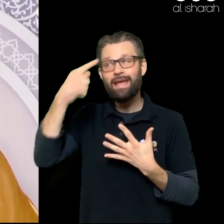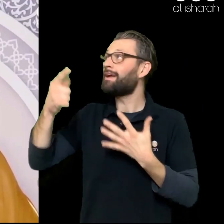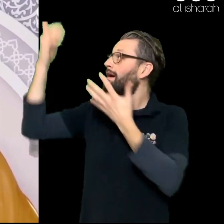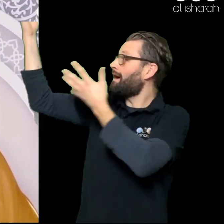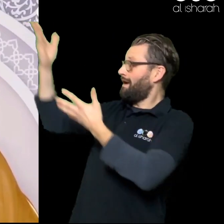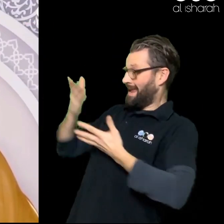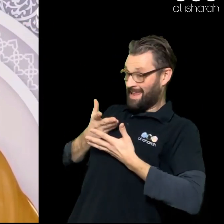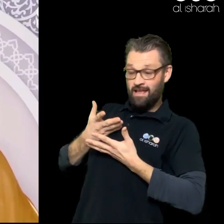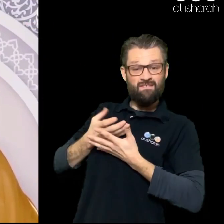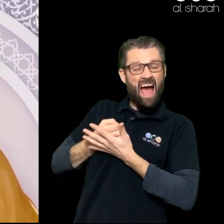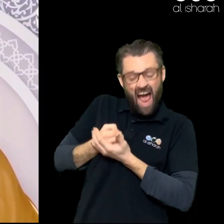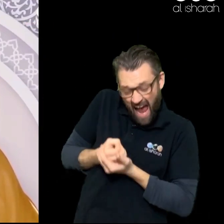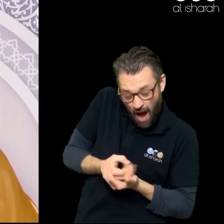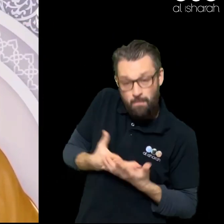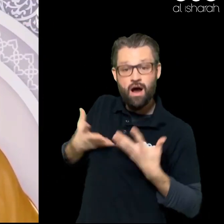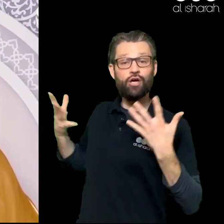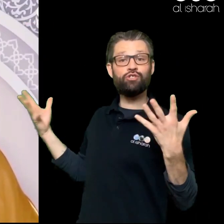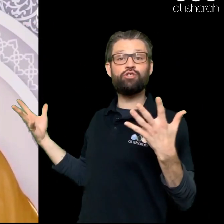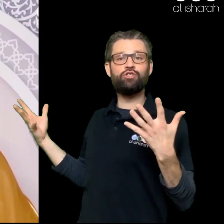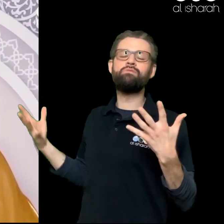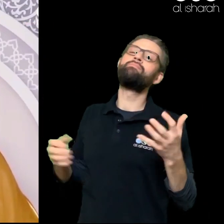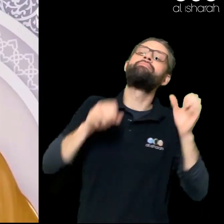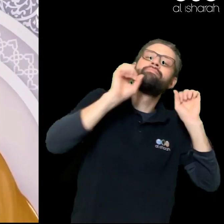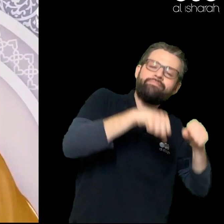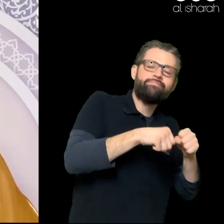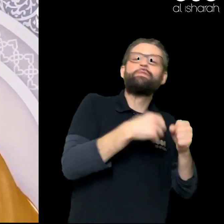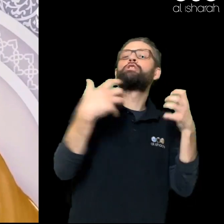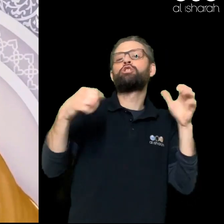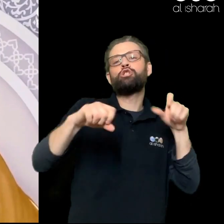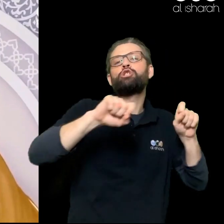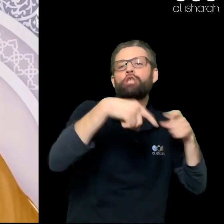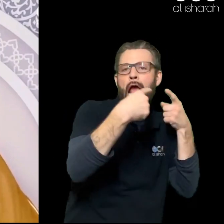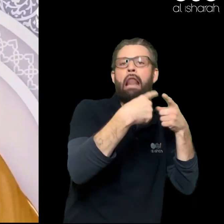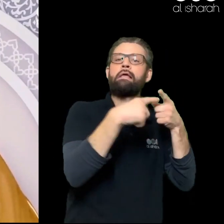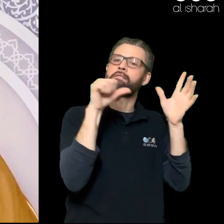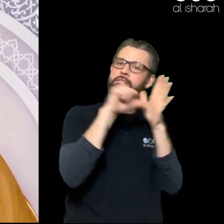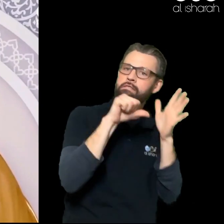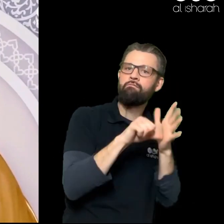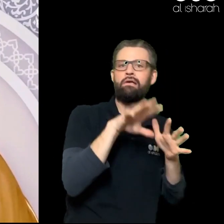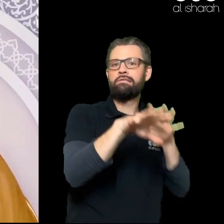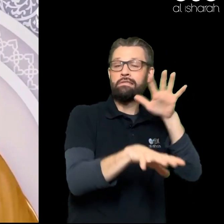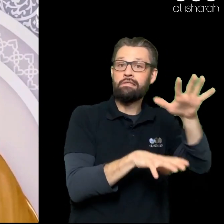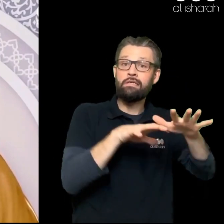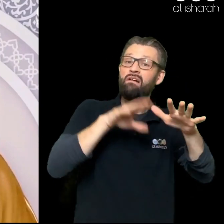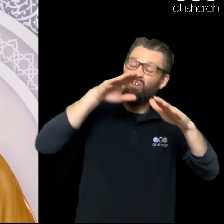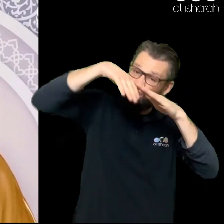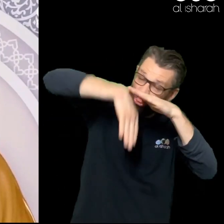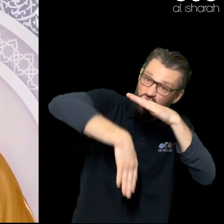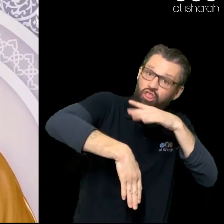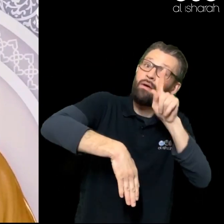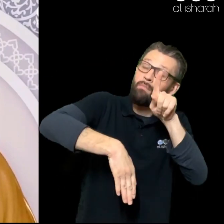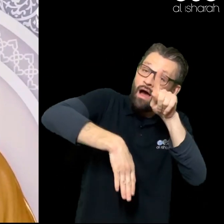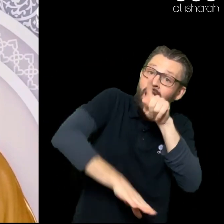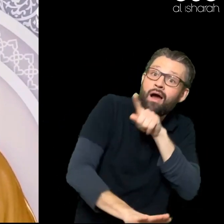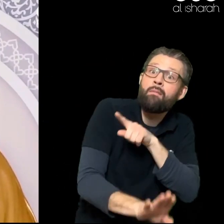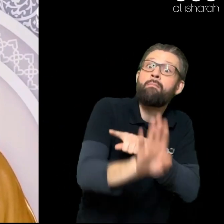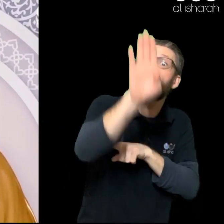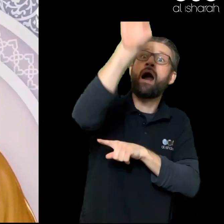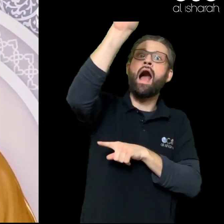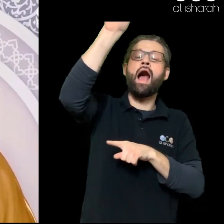And again Subhanallah Every time you're in a situation He is testing you To see whether You're going to rely on him